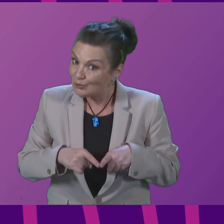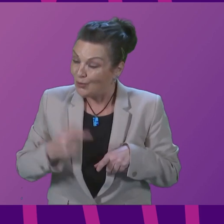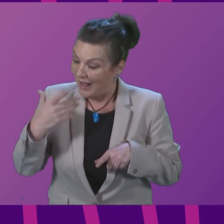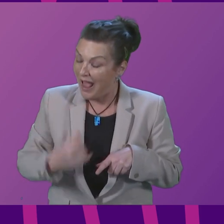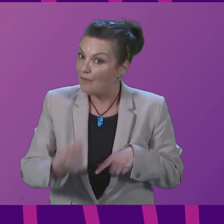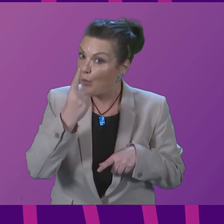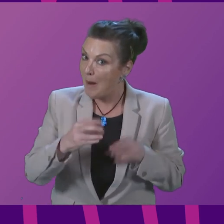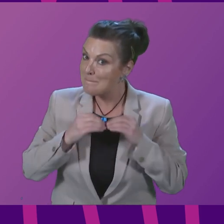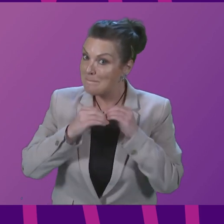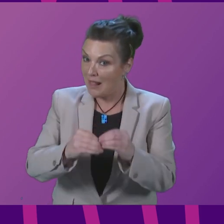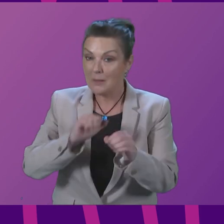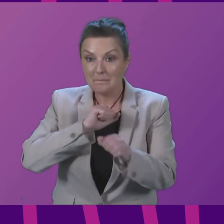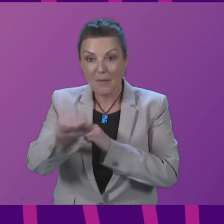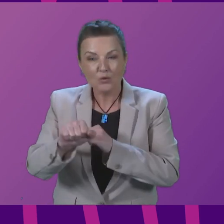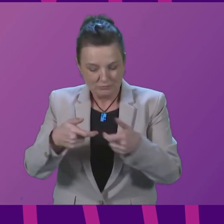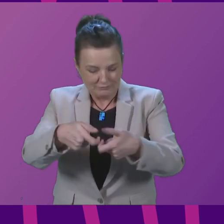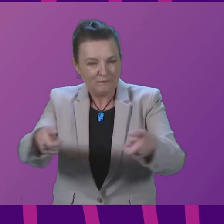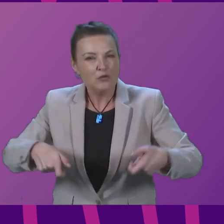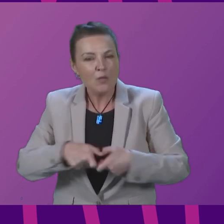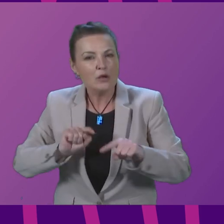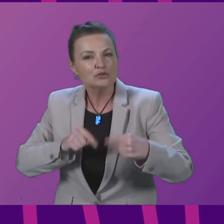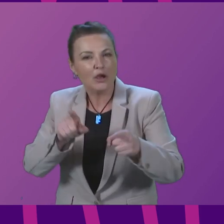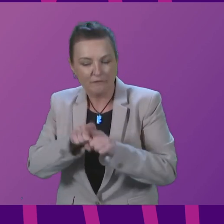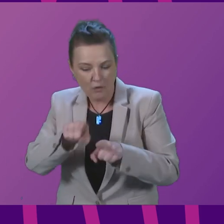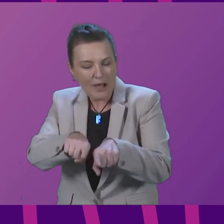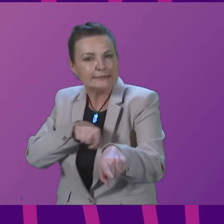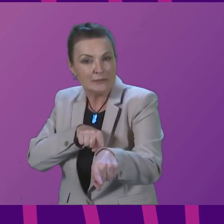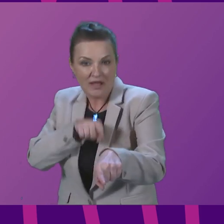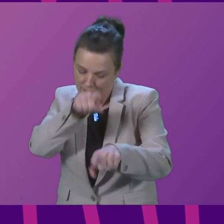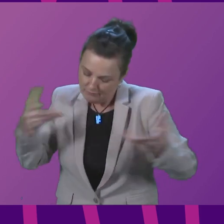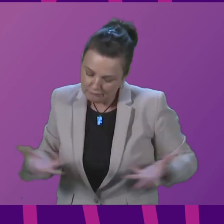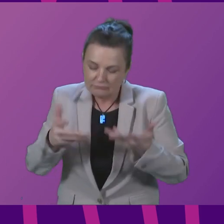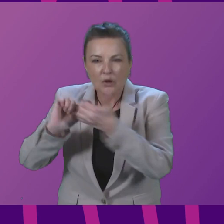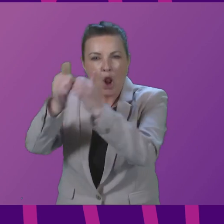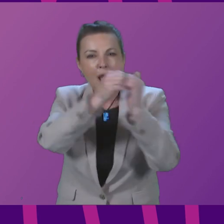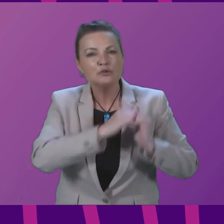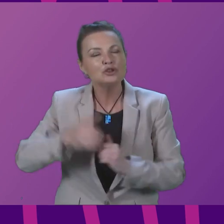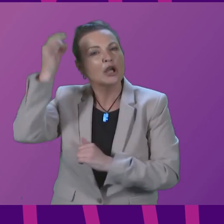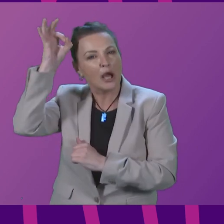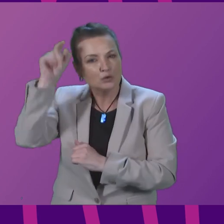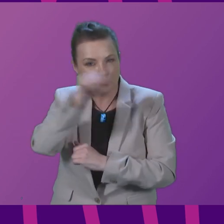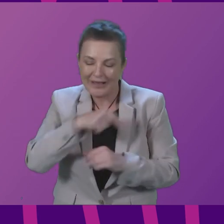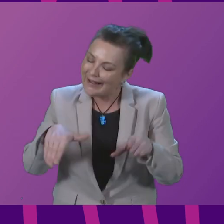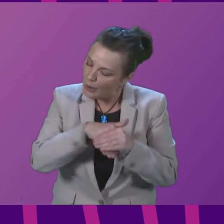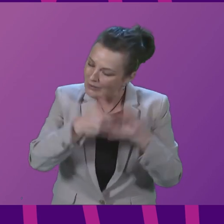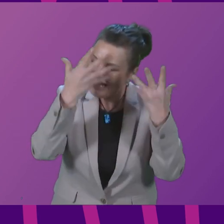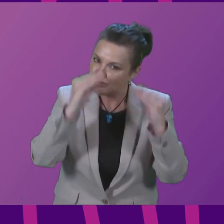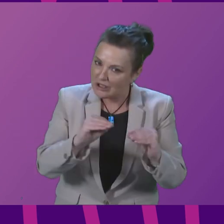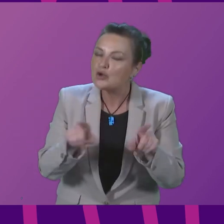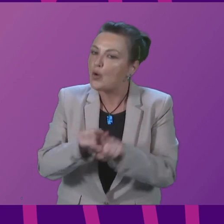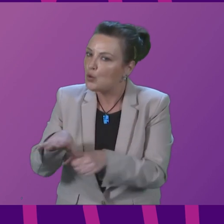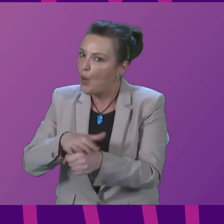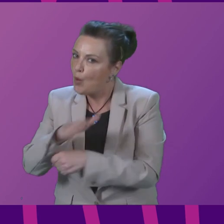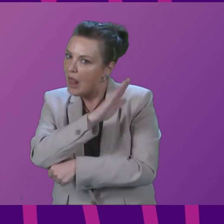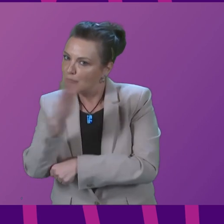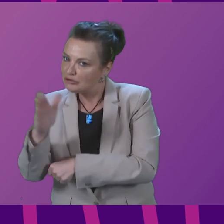Attainment Challenge the framework for recovery and accelerating progress encourages collaboration across local authority services including education and local libraries.